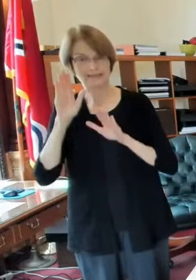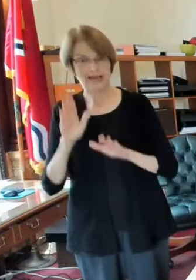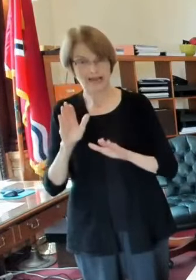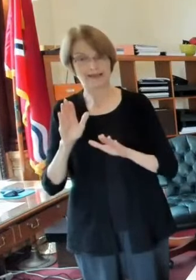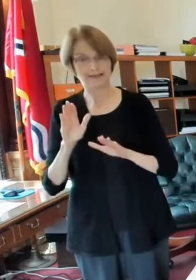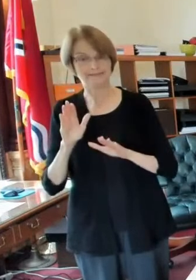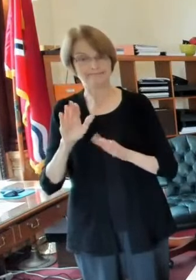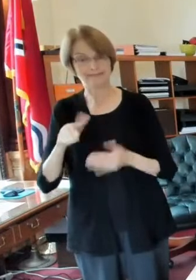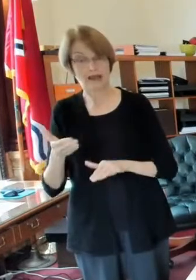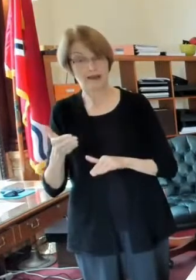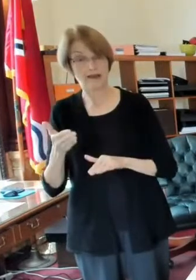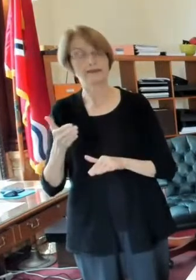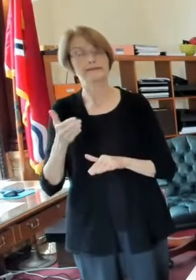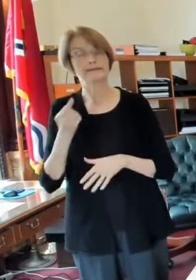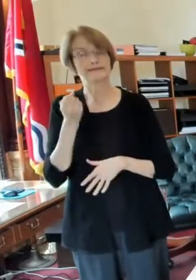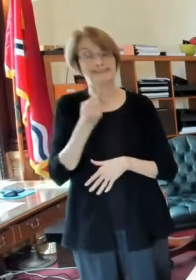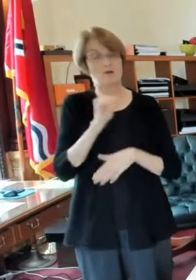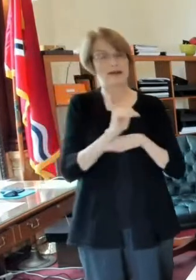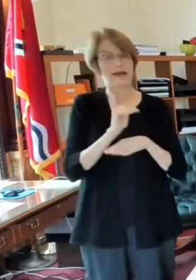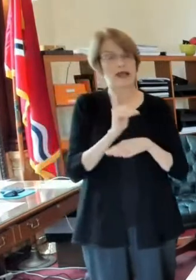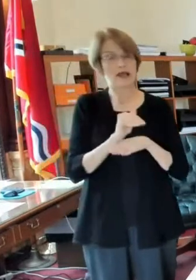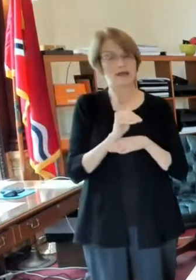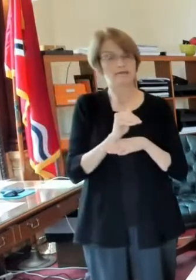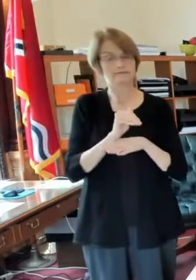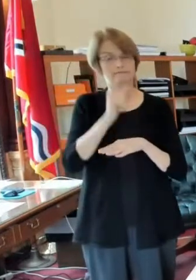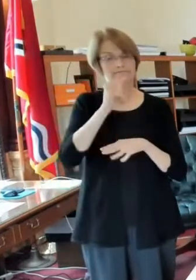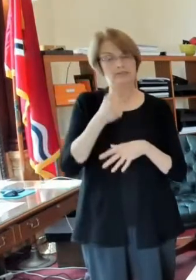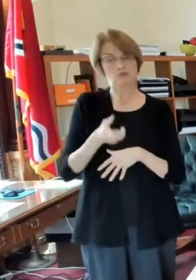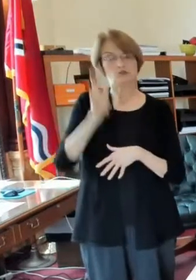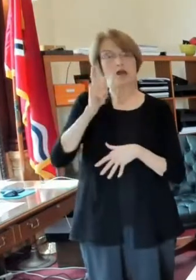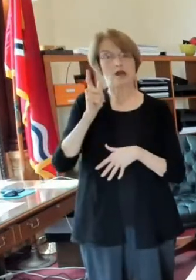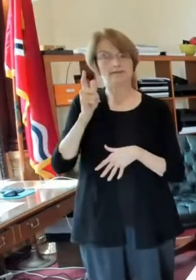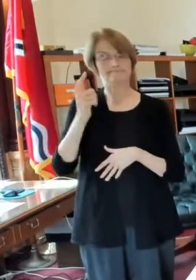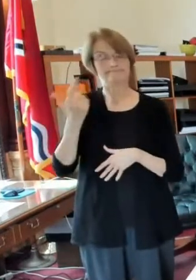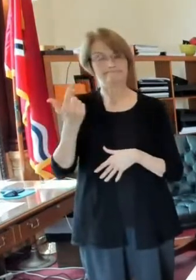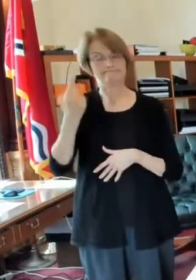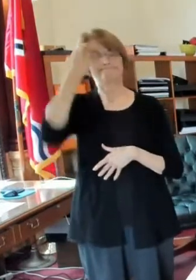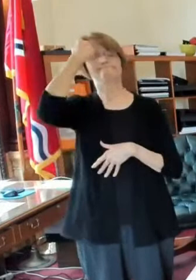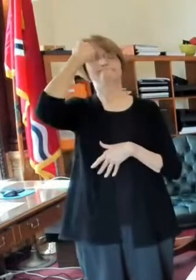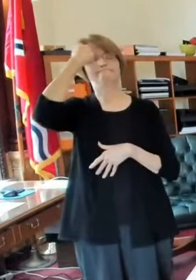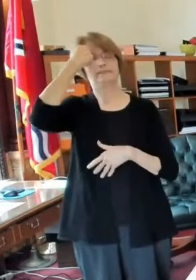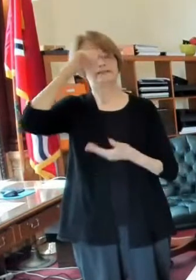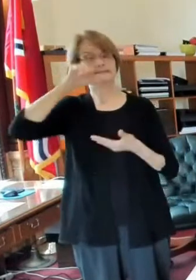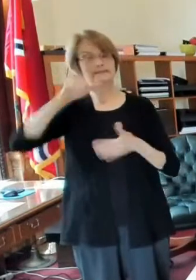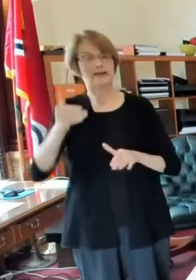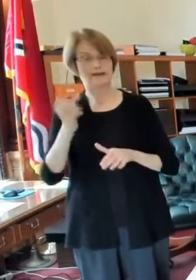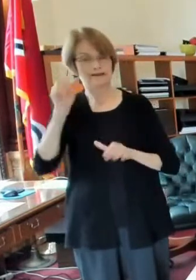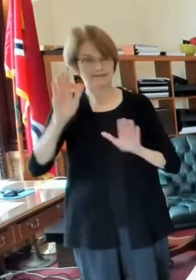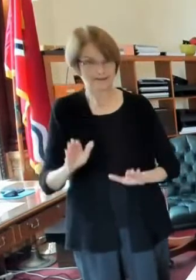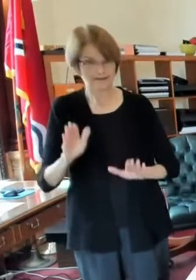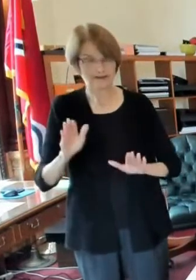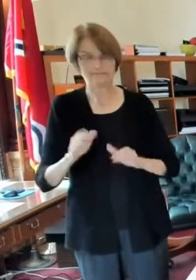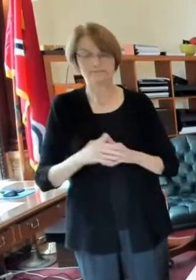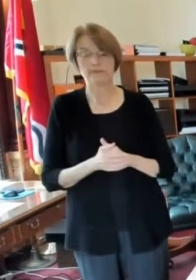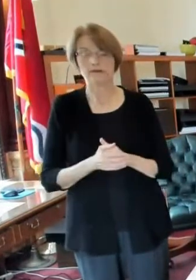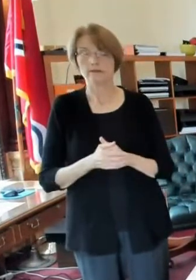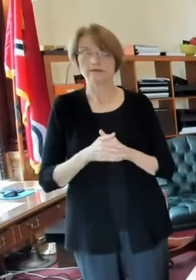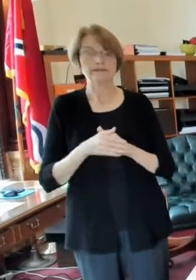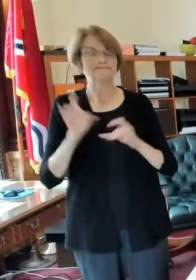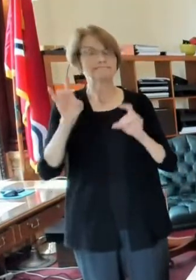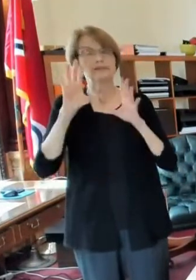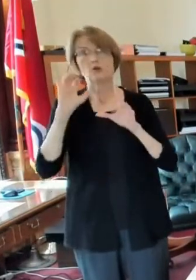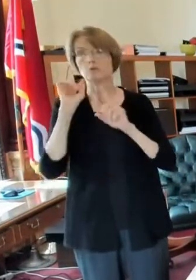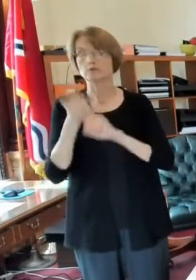saturday night uh just a terribly terribly sad situation uh great guy